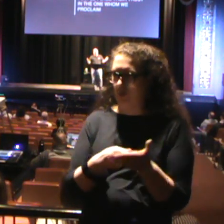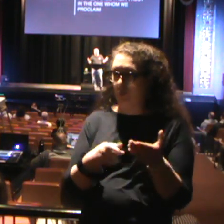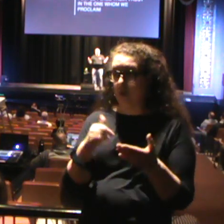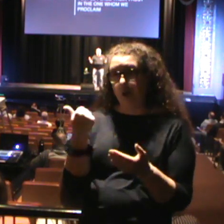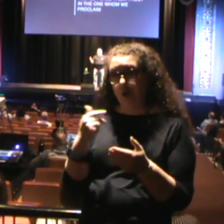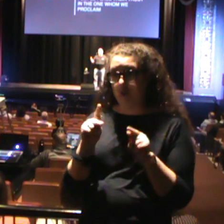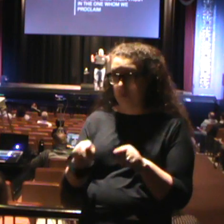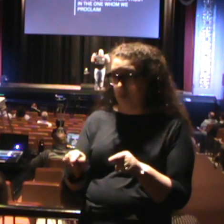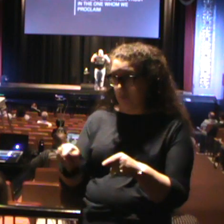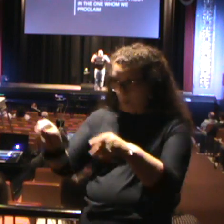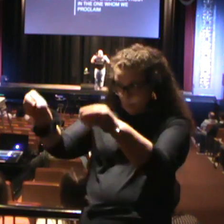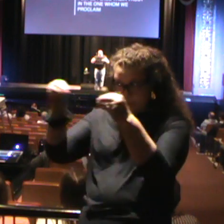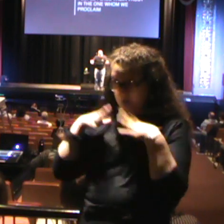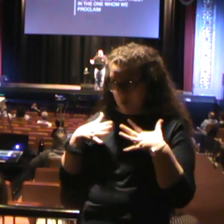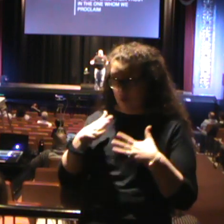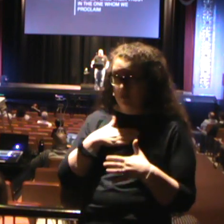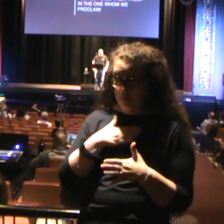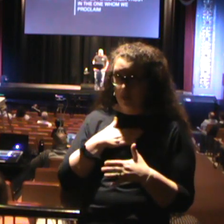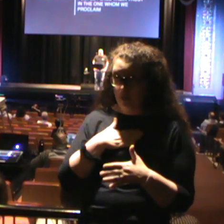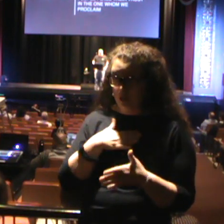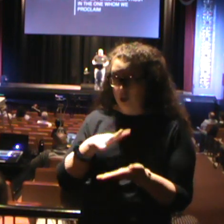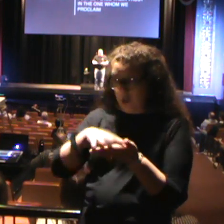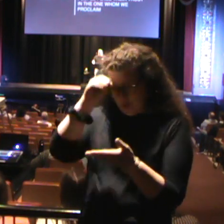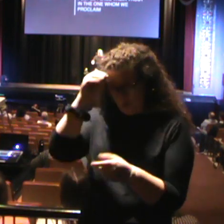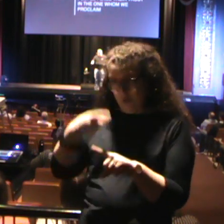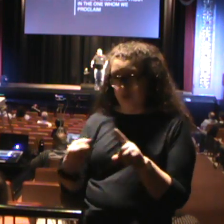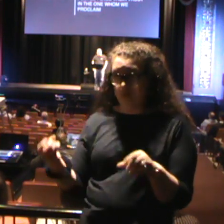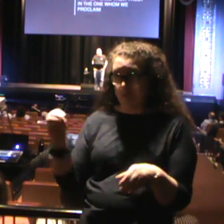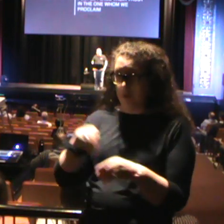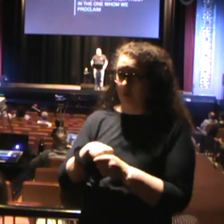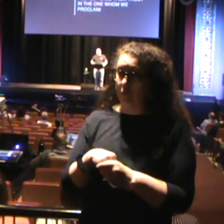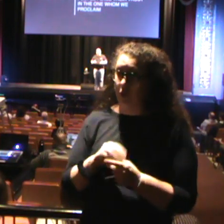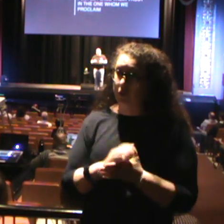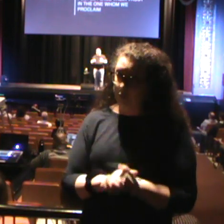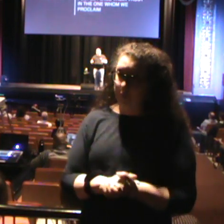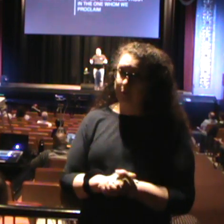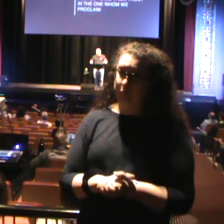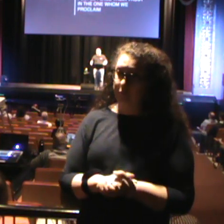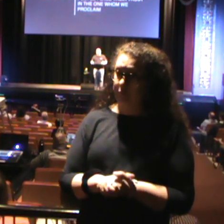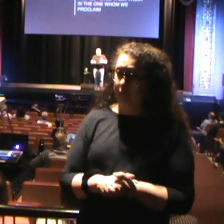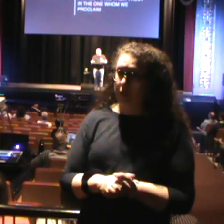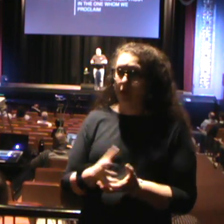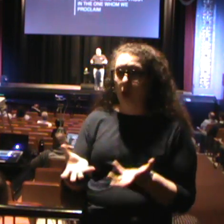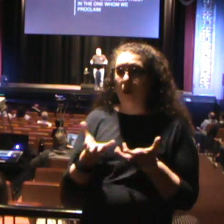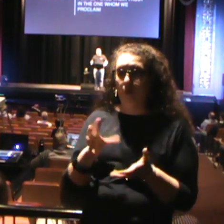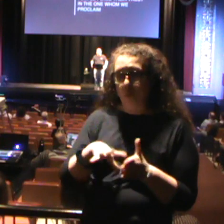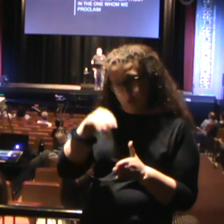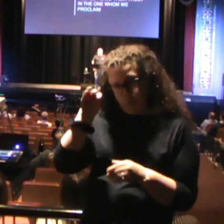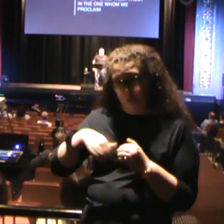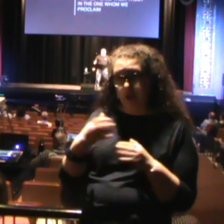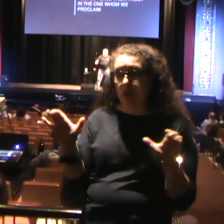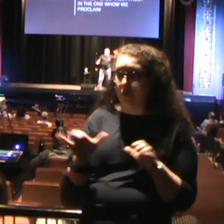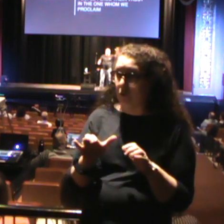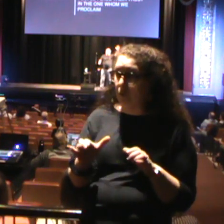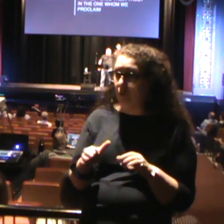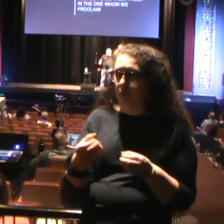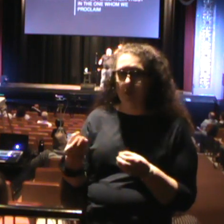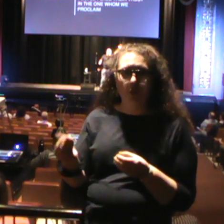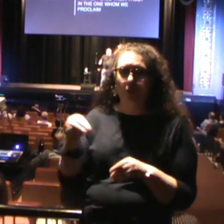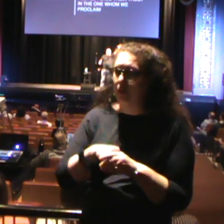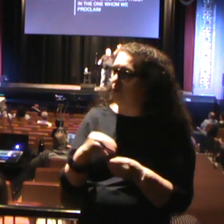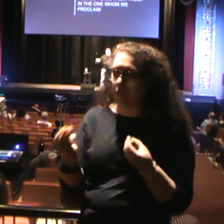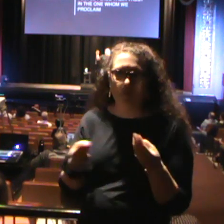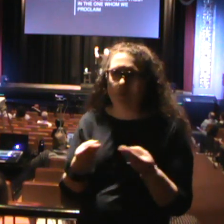You learn by being involved. You want to learn how to do this ministry, get involved in the ministry. So Jesus, he